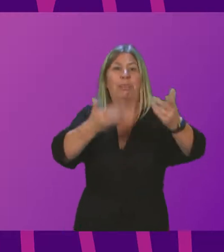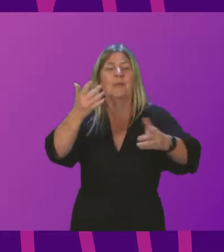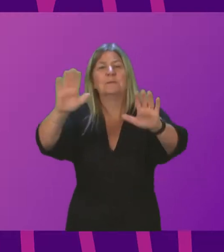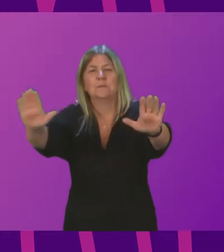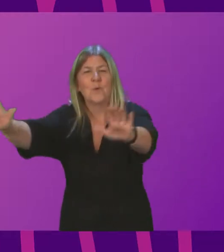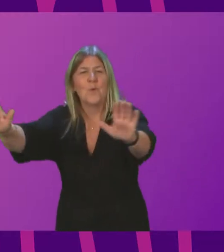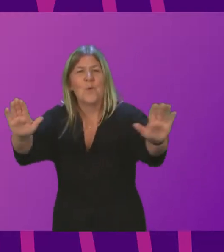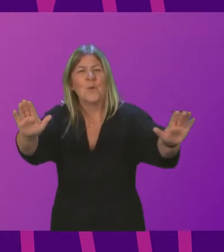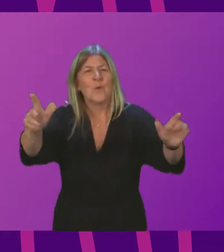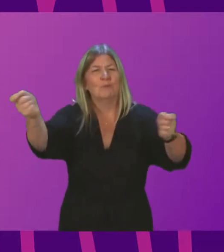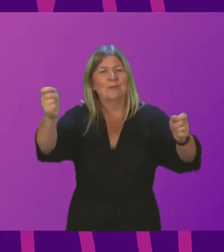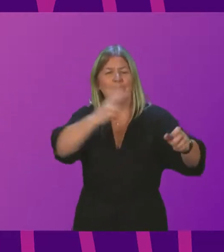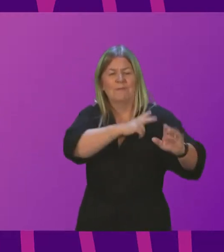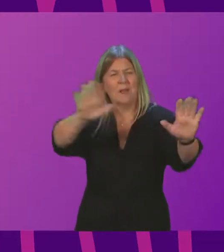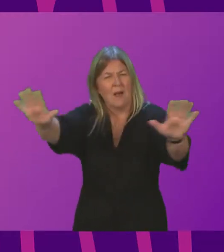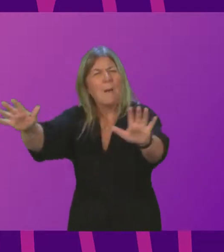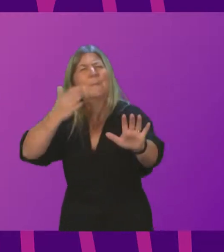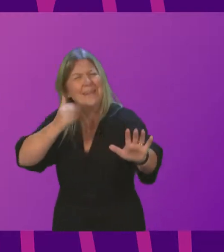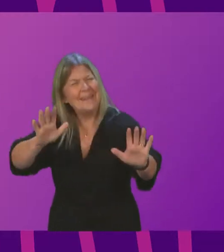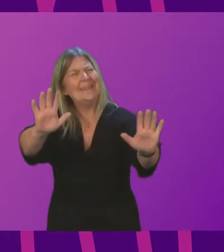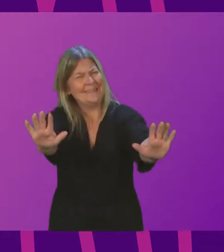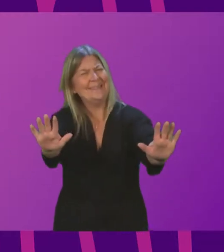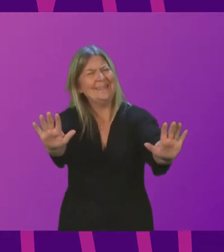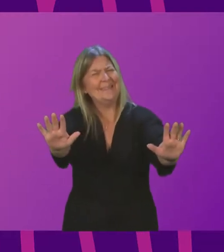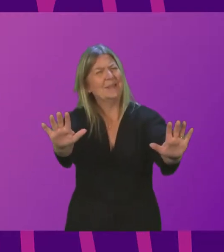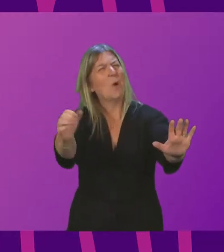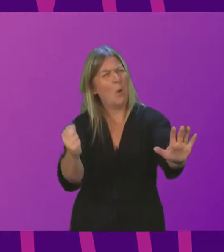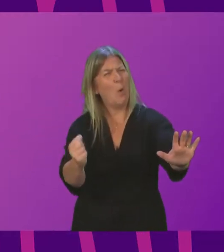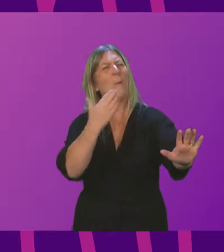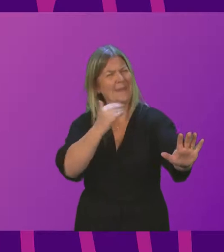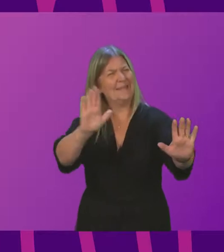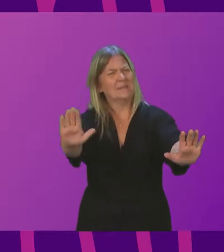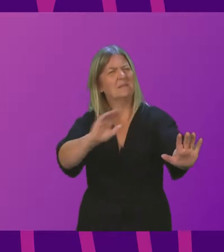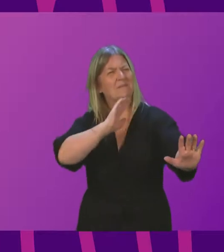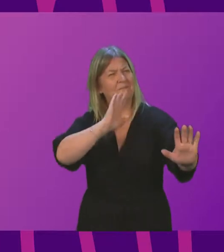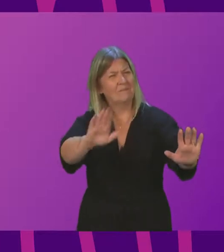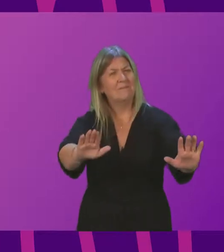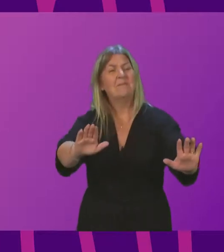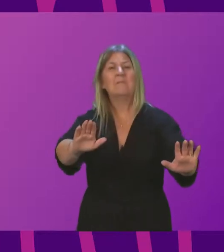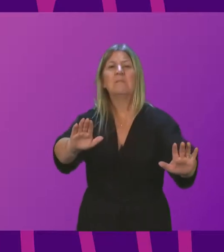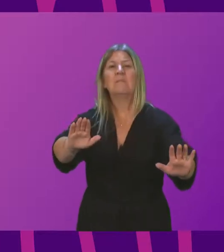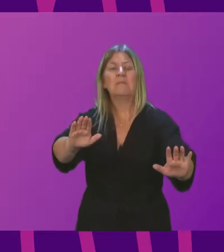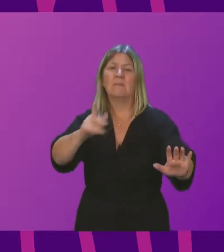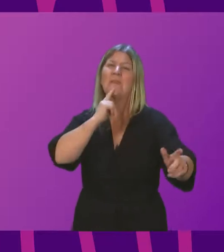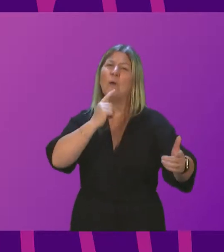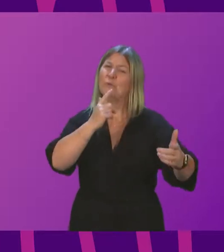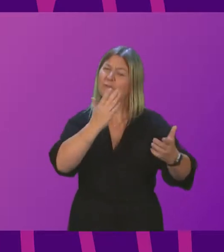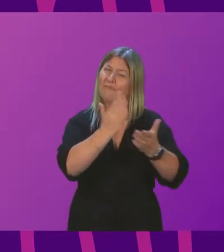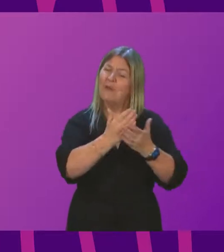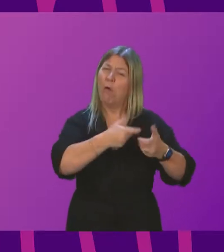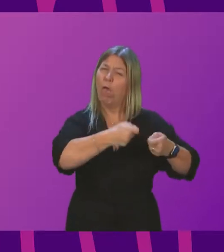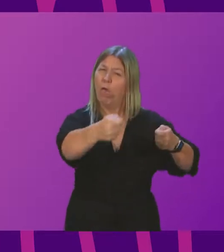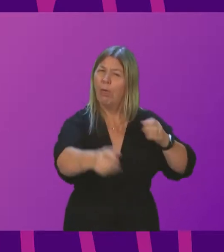and improving the lives of people in Scotland? Could you please hold on for one minute, please? Sorry. That was an exceptionally long question,